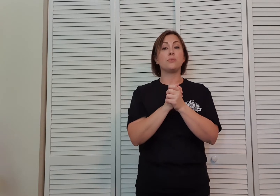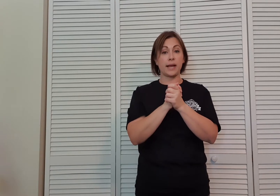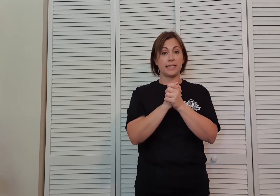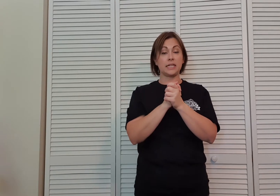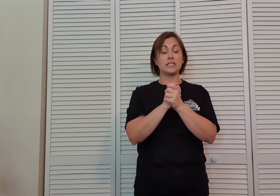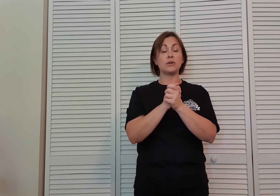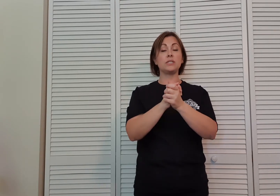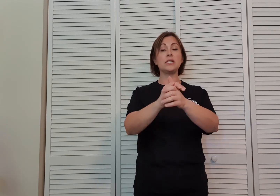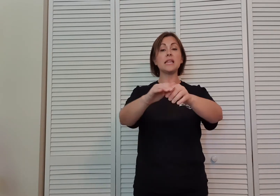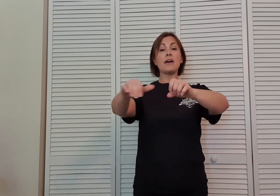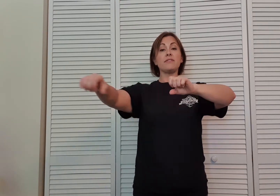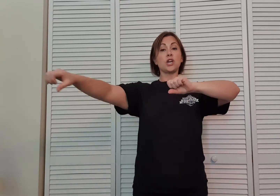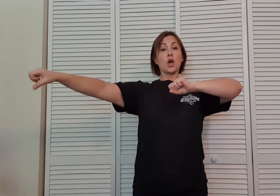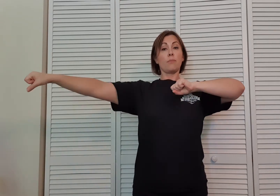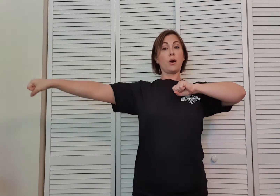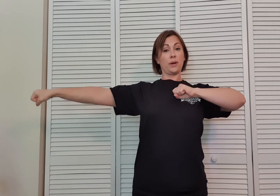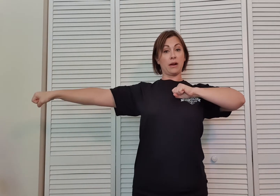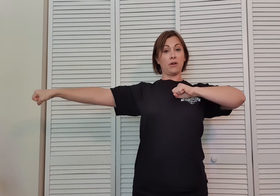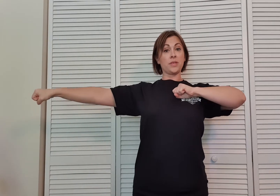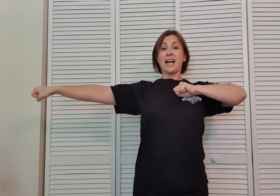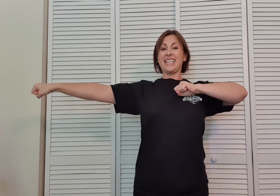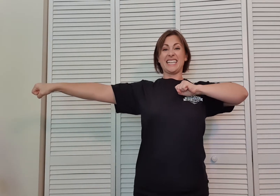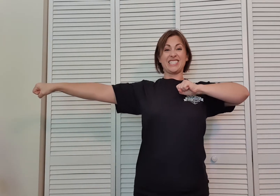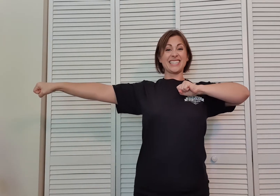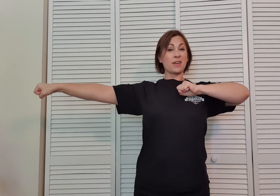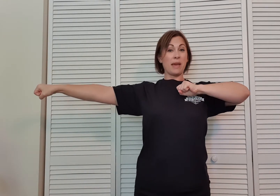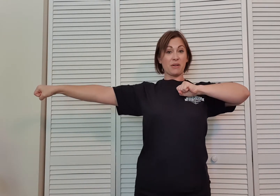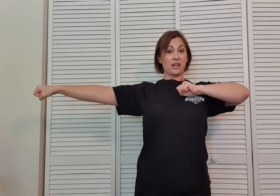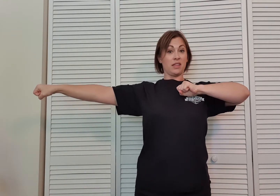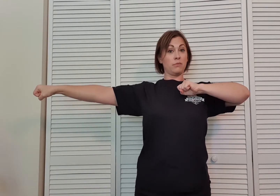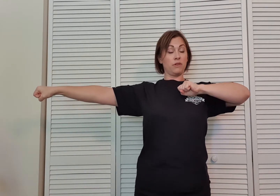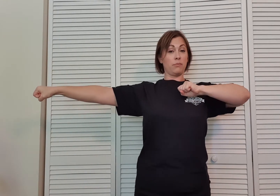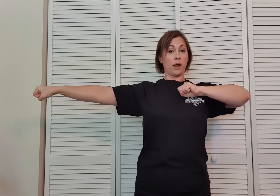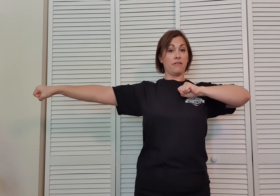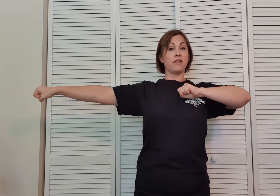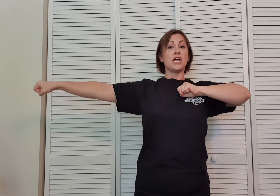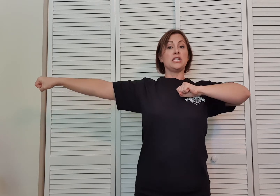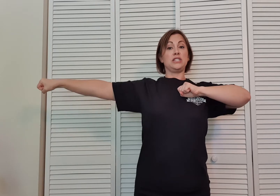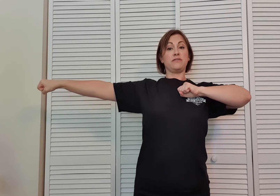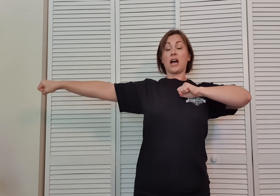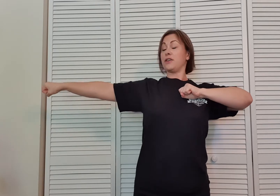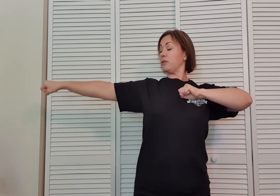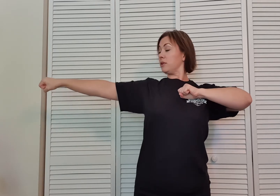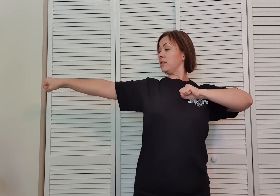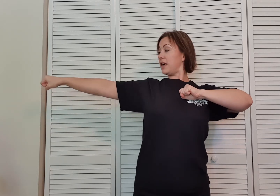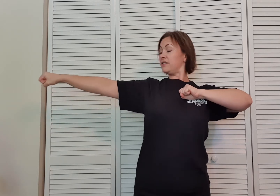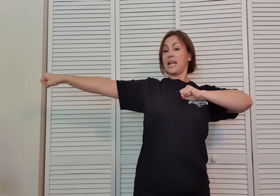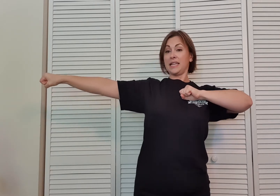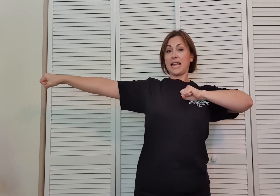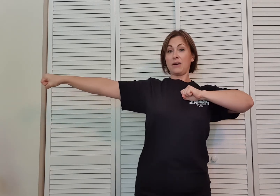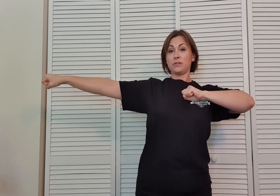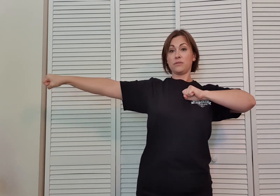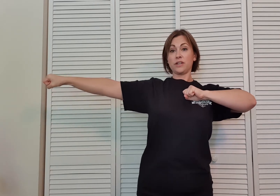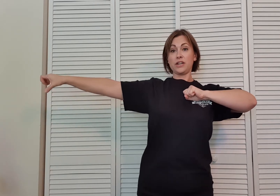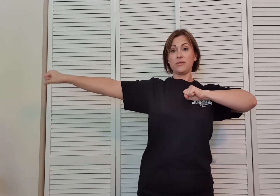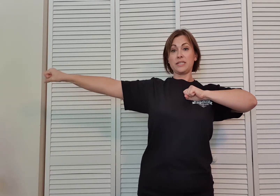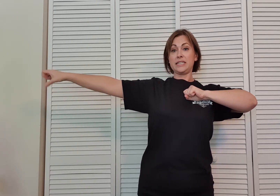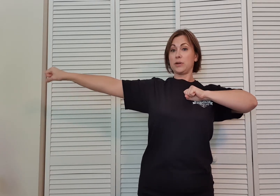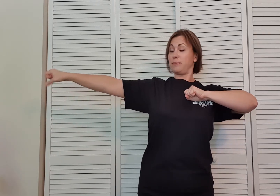right. So to the left, bow and arrow. I say it's just like Merida in the movie Brave. So you've got your left hand out over here. You can see your big